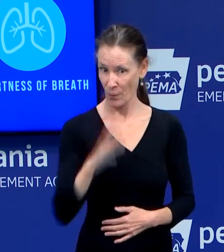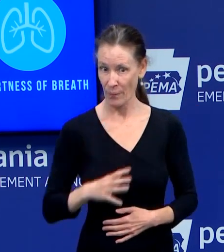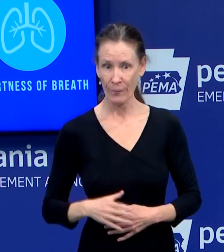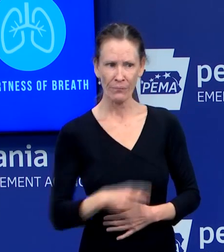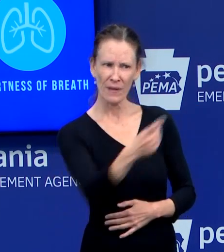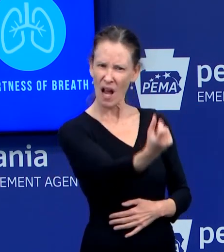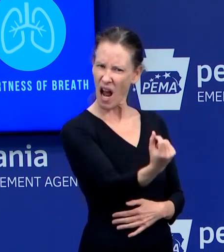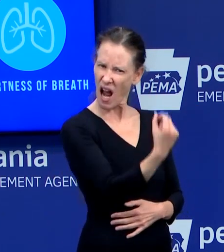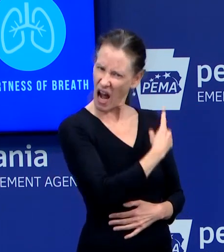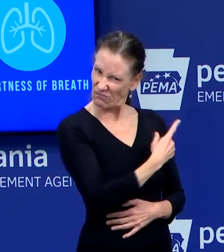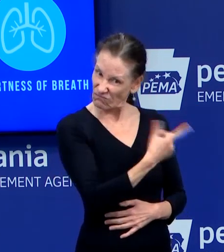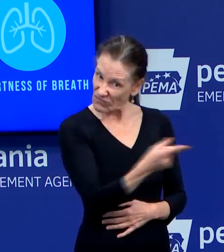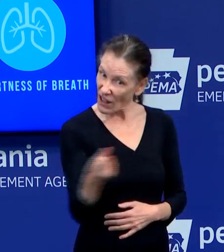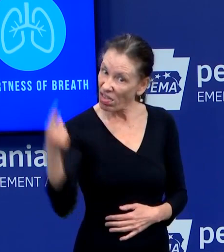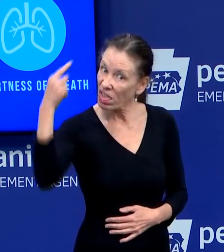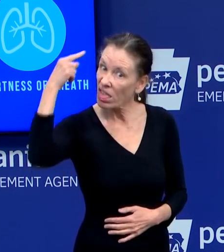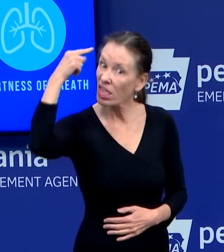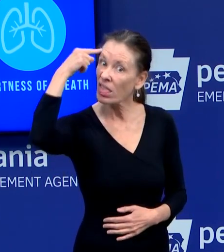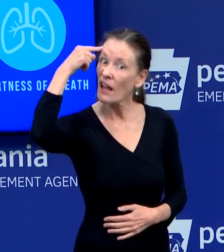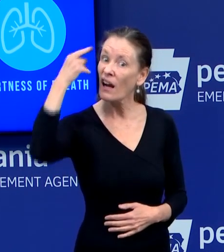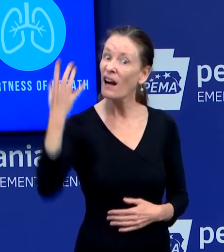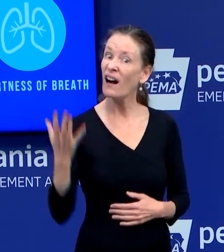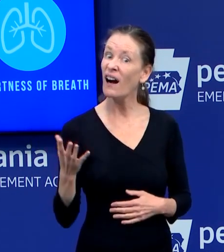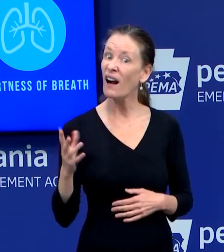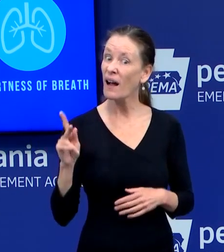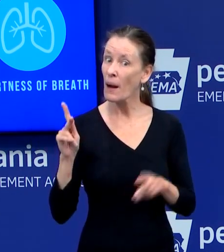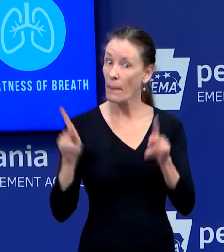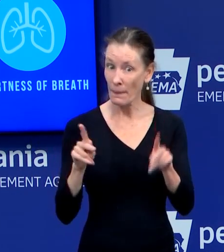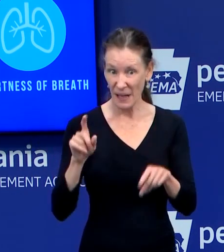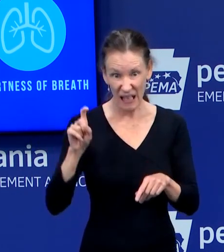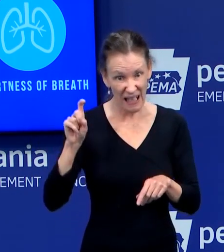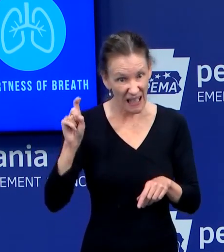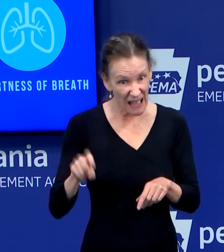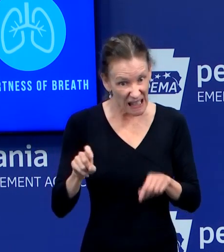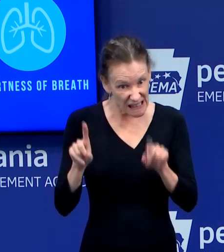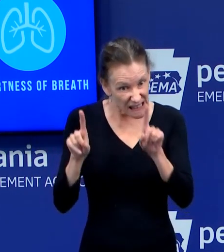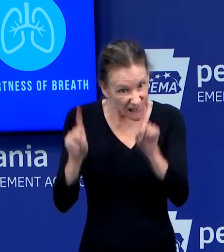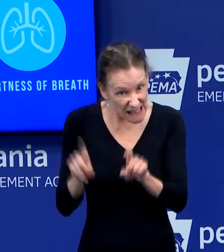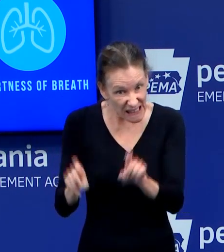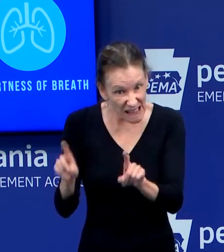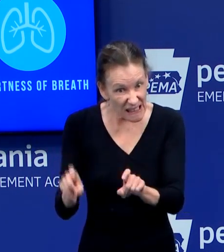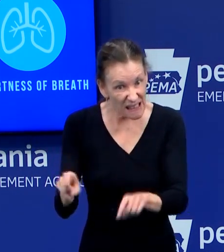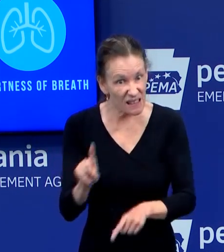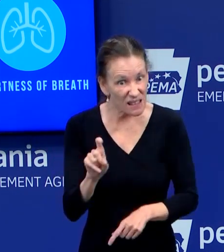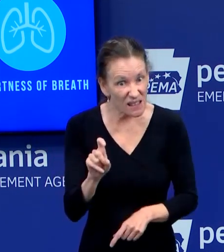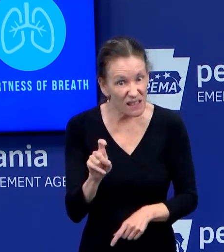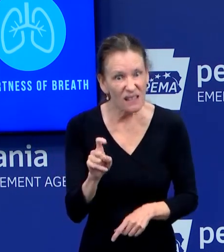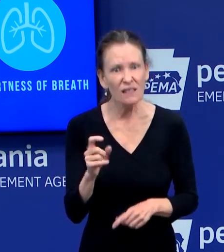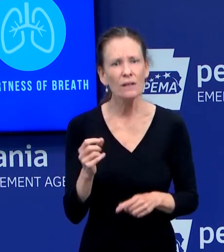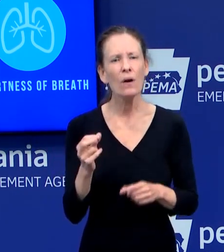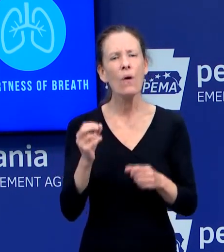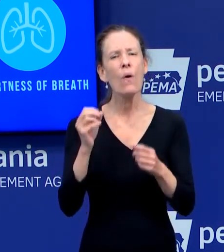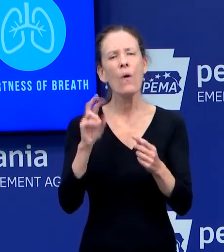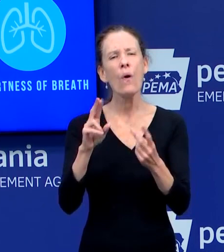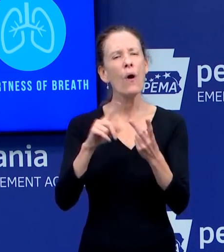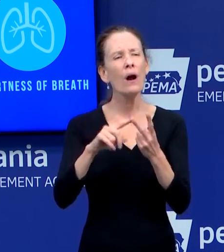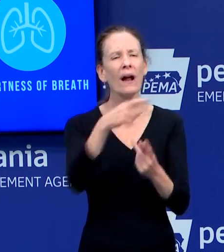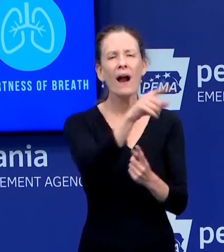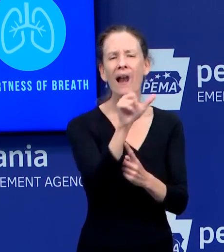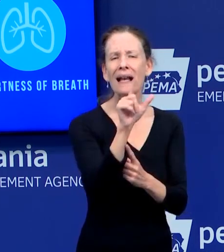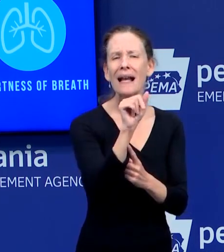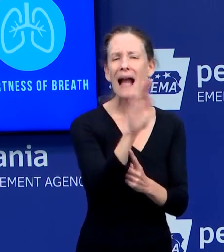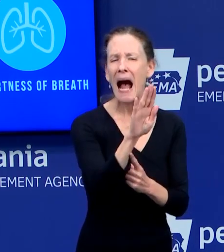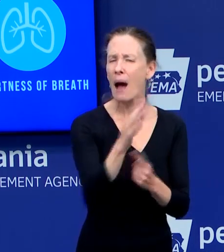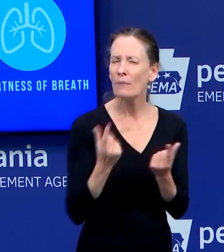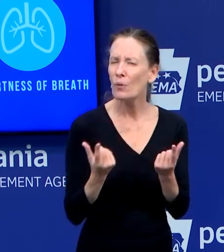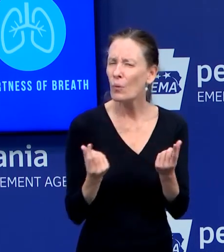testing are getting tested? And talk about the impact of the commercial laboratories. Mm-hmm. So we are striving to make sure that